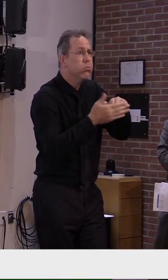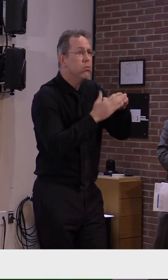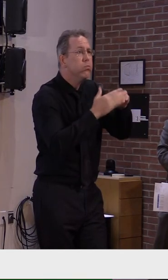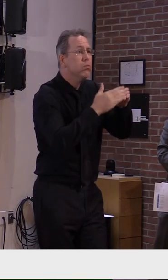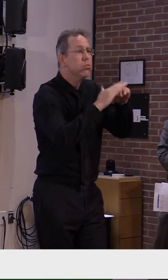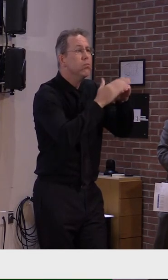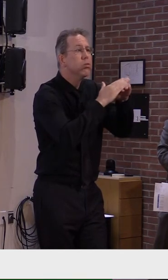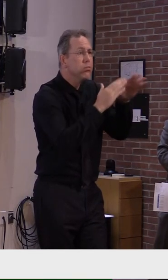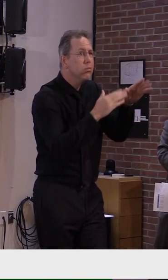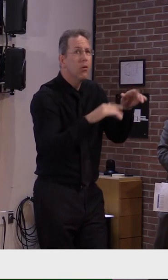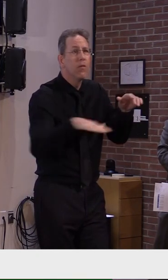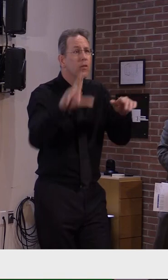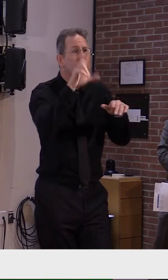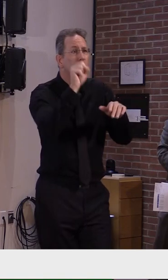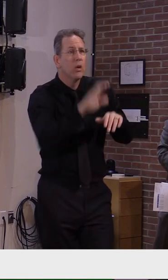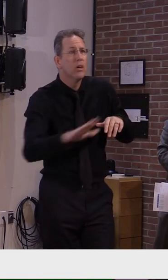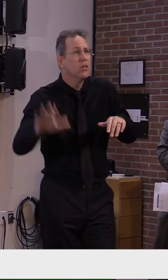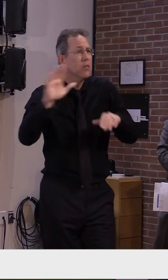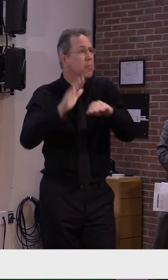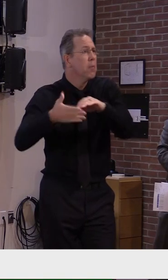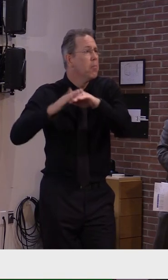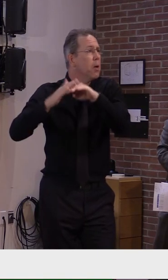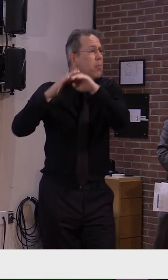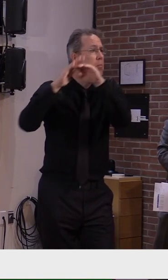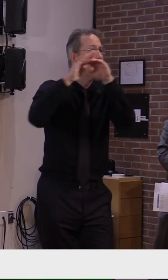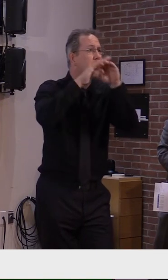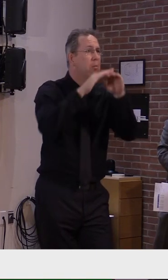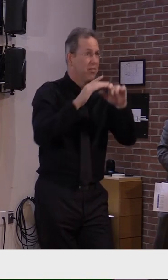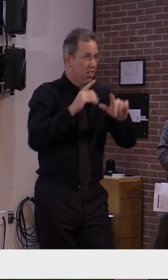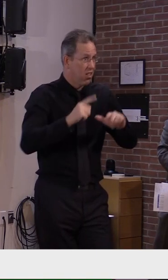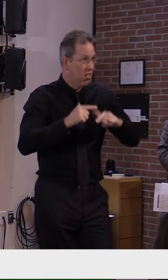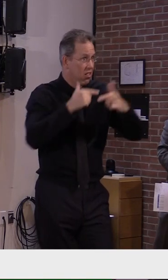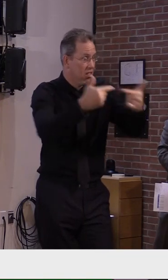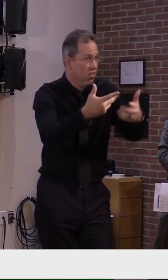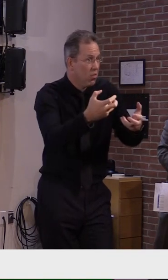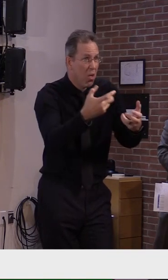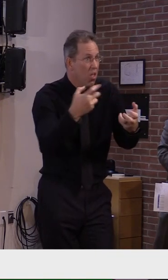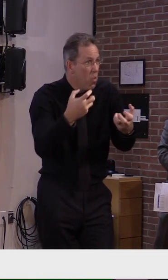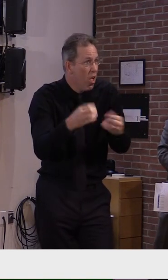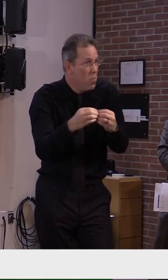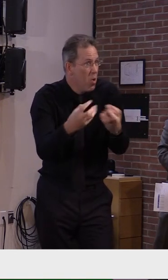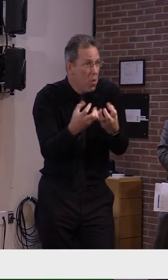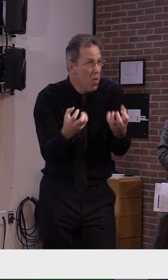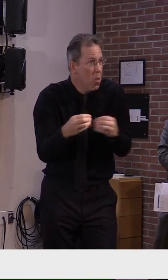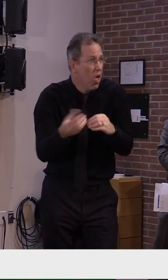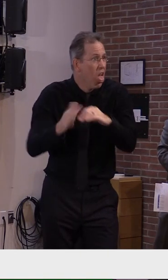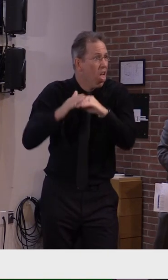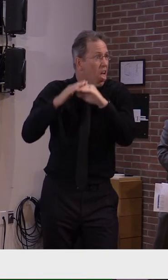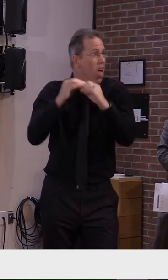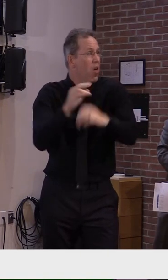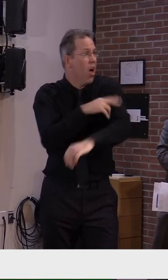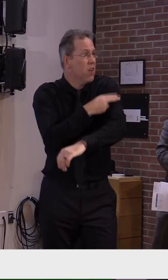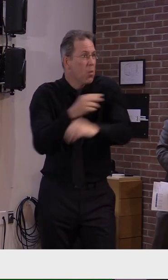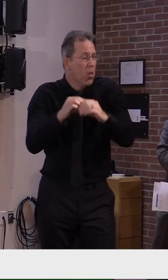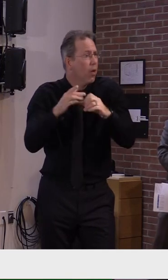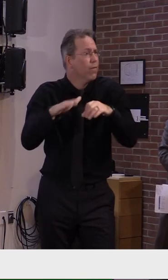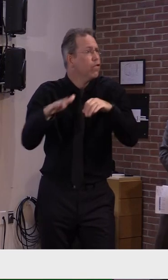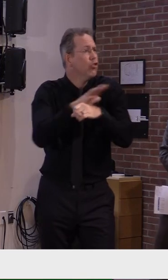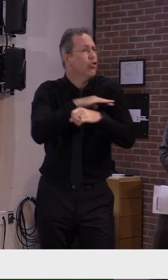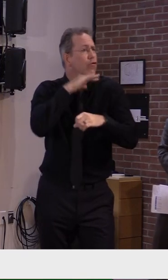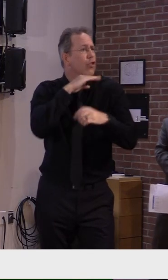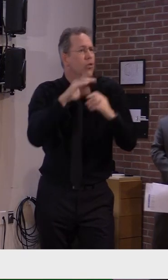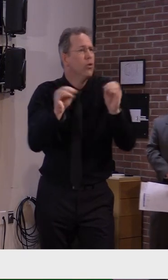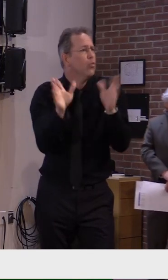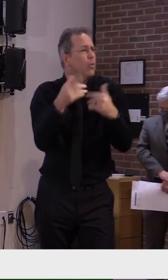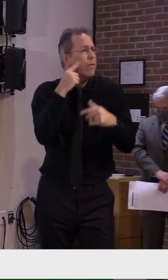about what they want to do rather than what they need to do to help protect others. Keep